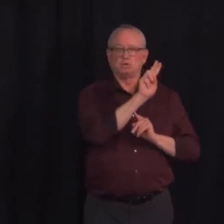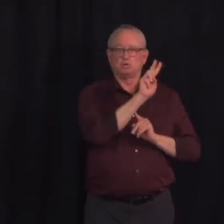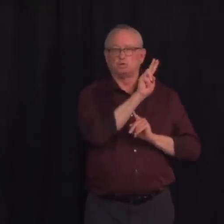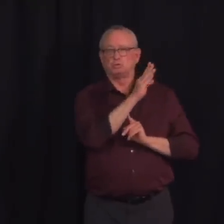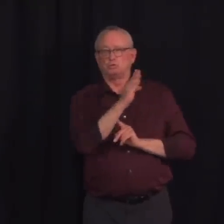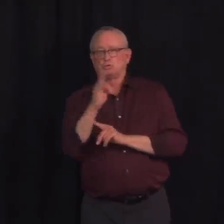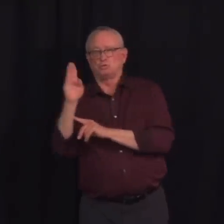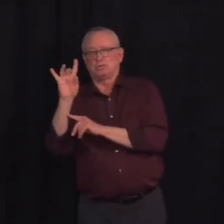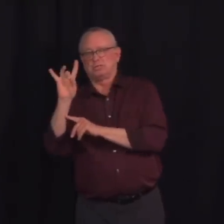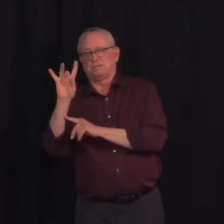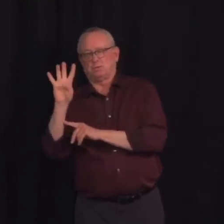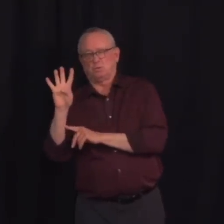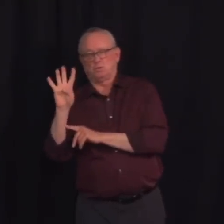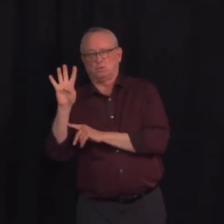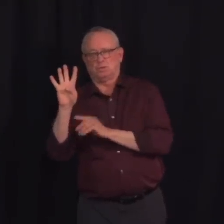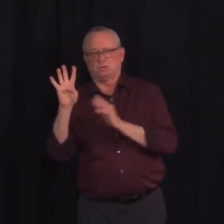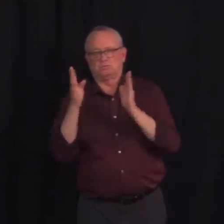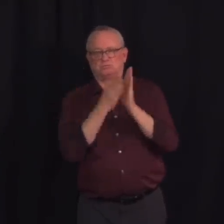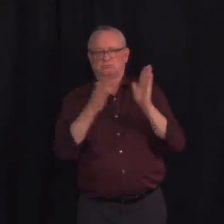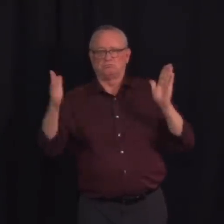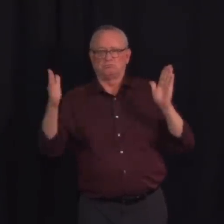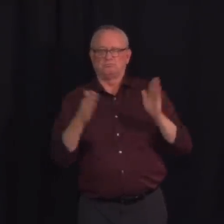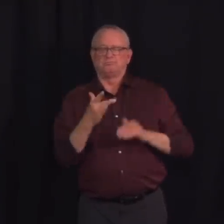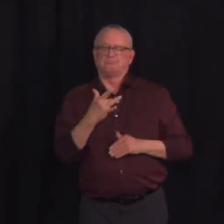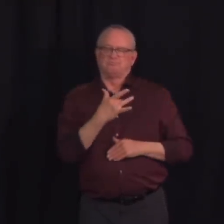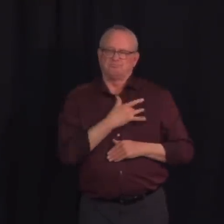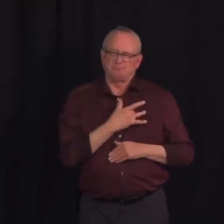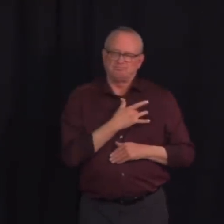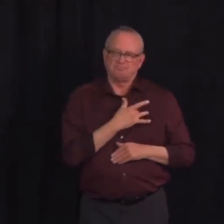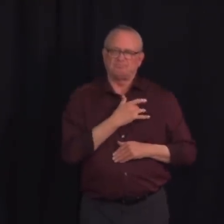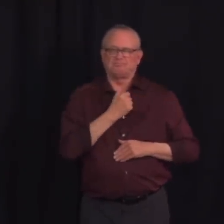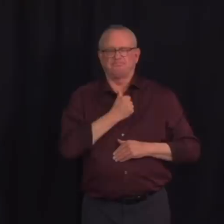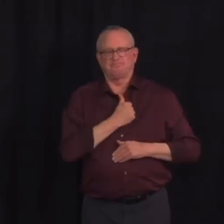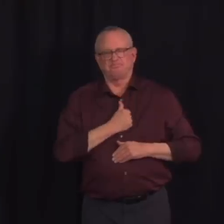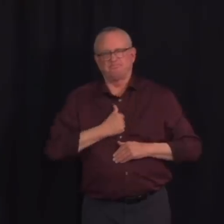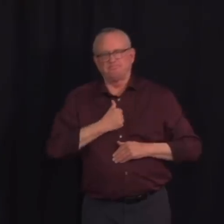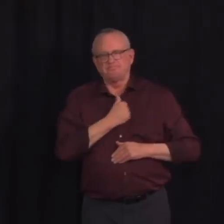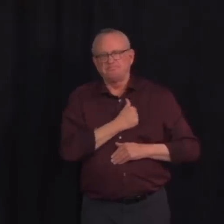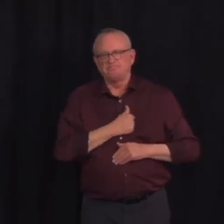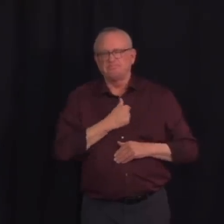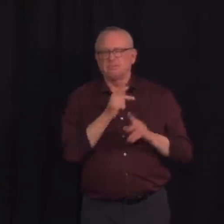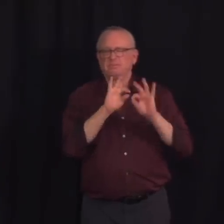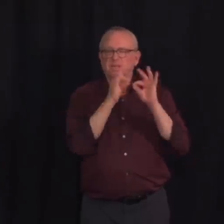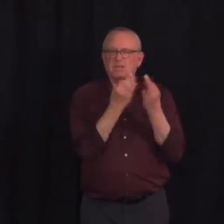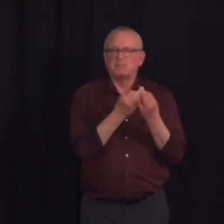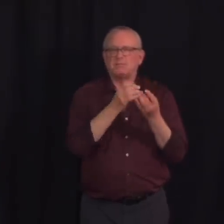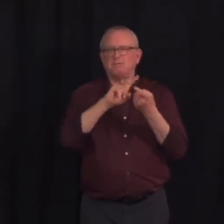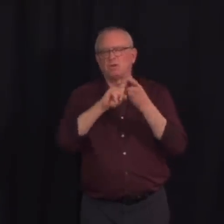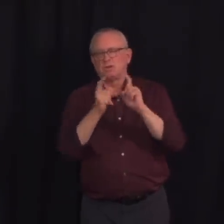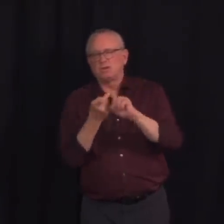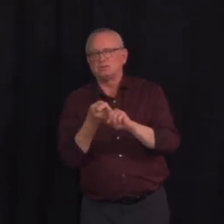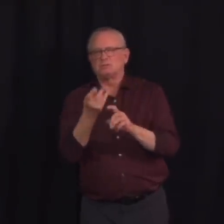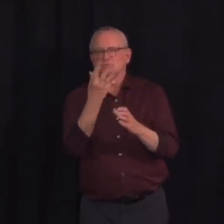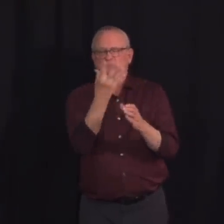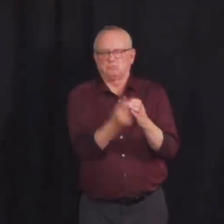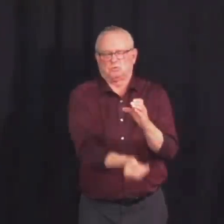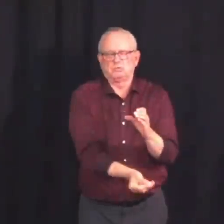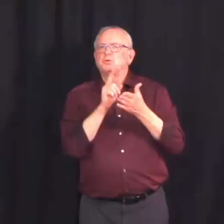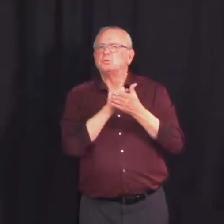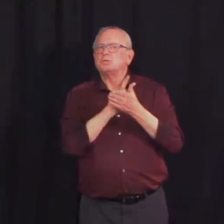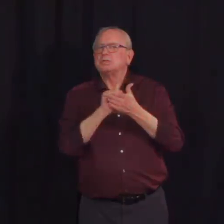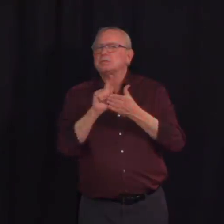those mourning the loss of these individuals and anyone who has lost a loved one to any cause over the last few months.